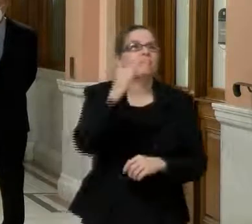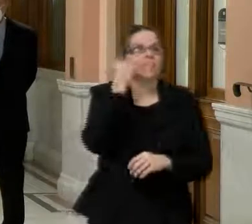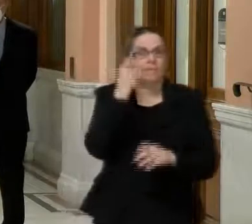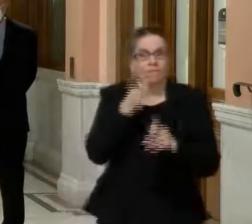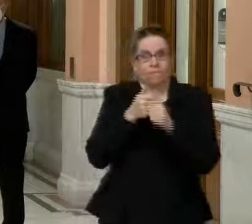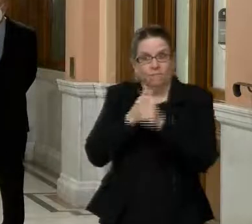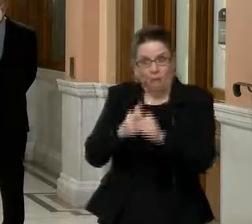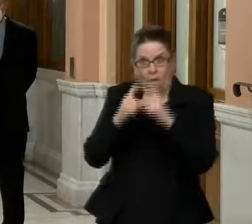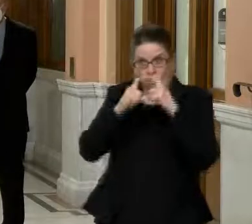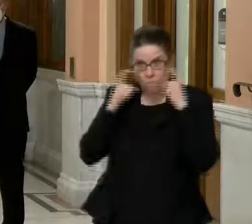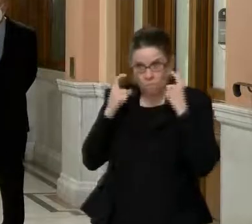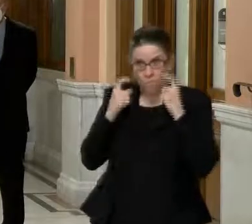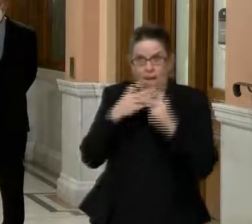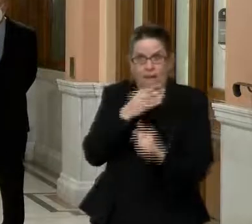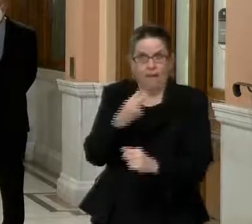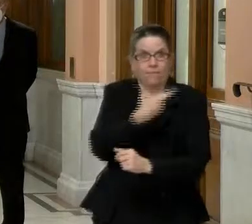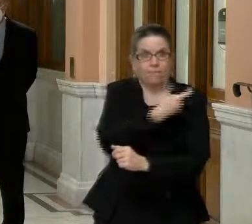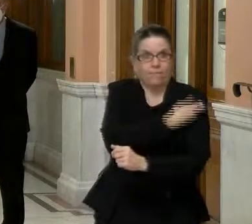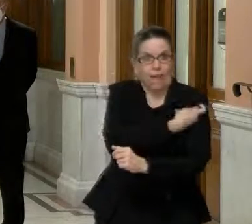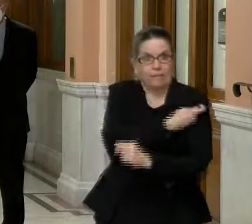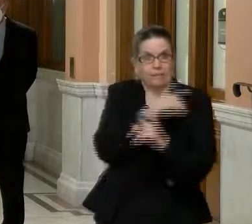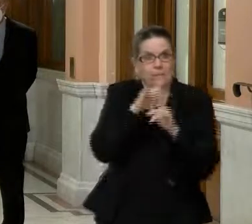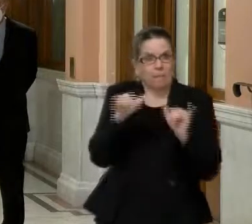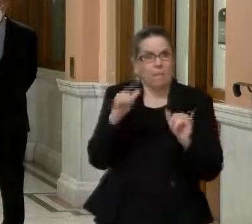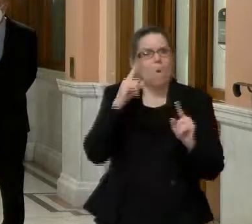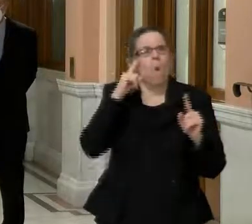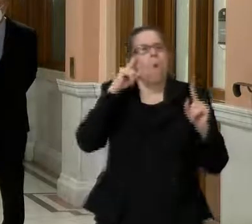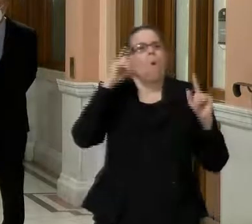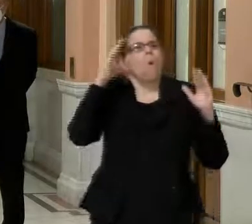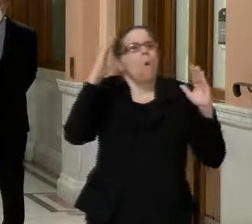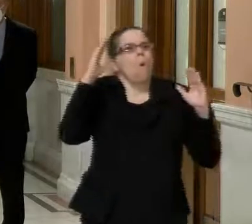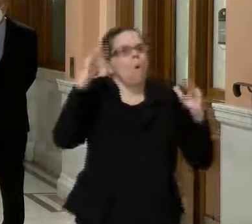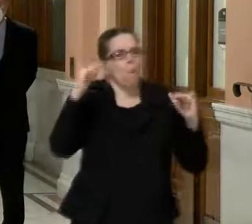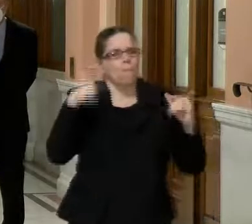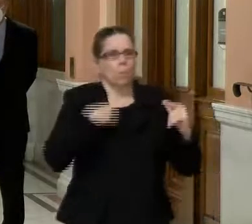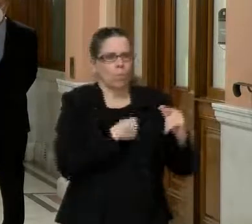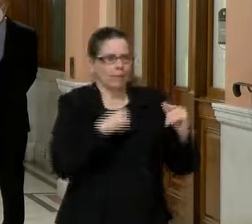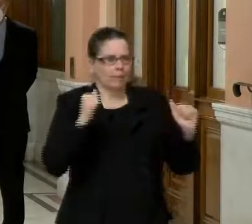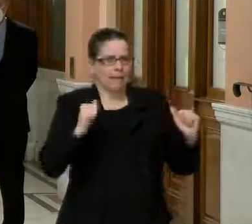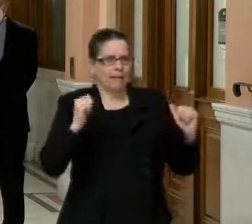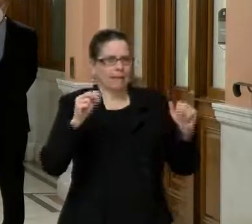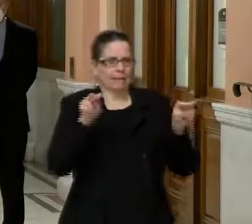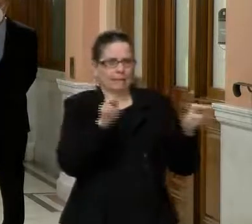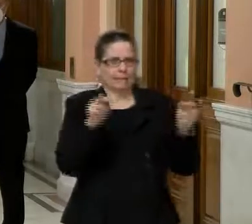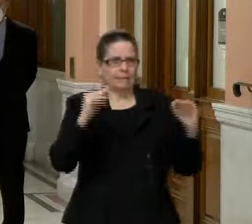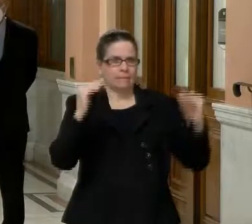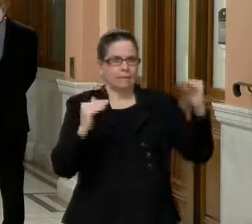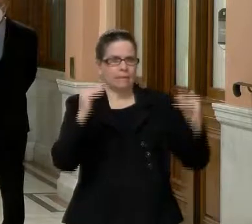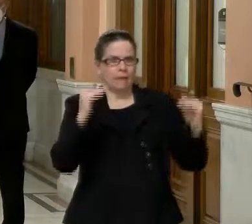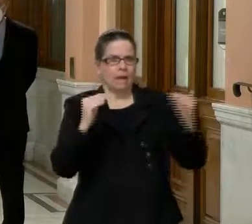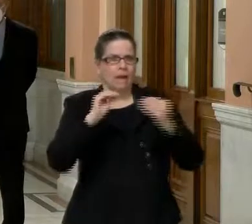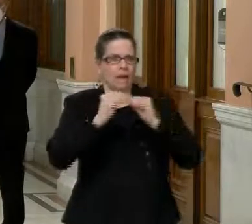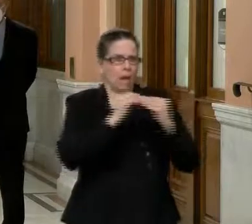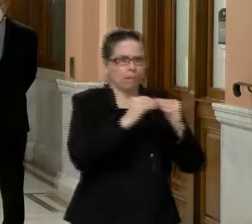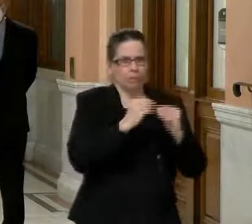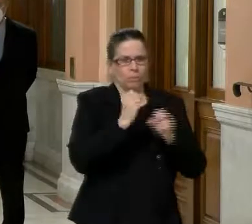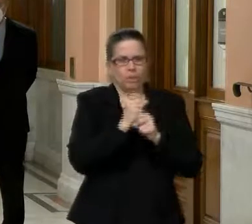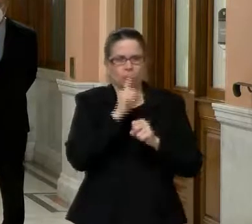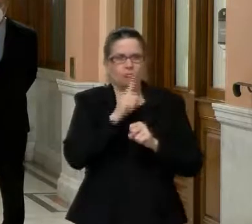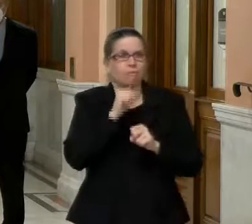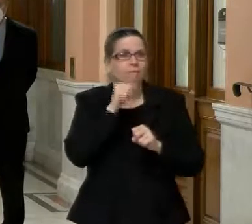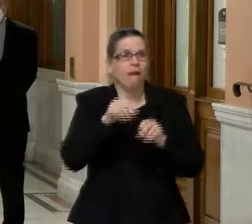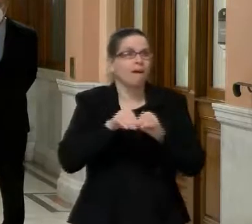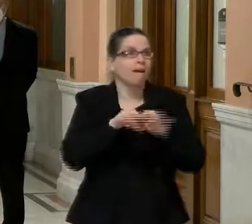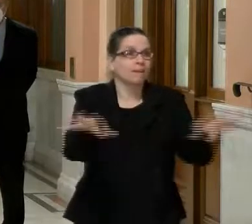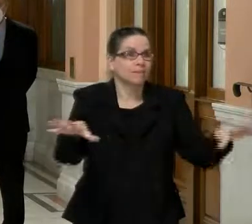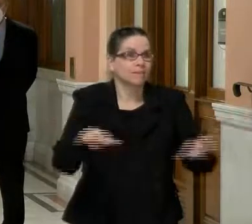uh, we should be able to strike that balance between not seeing a bigger spread and try to keep some of these businesses and